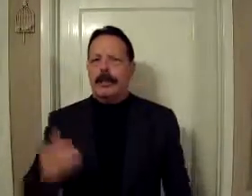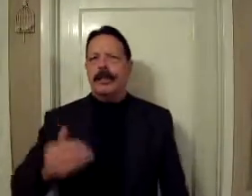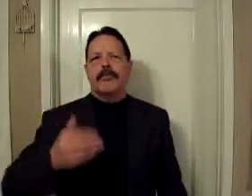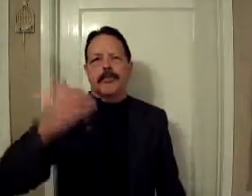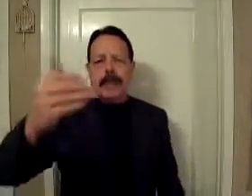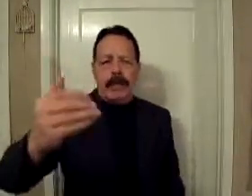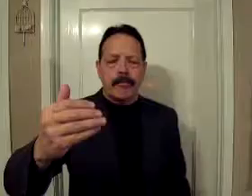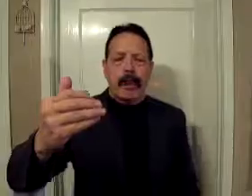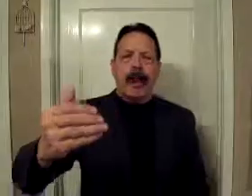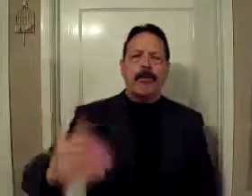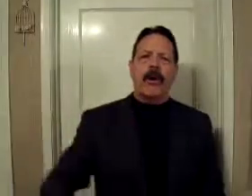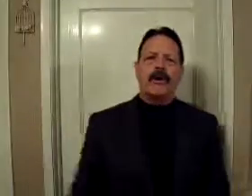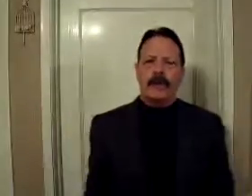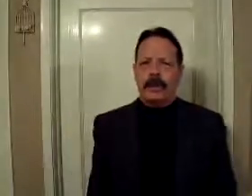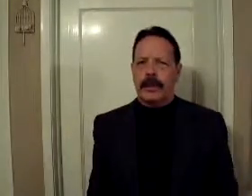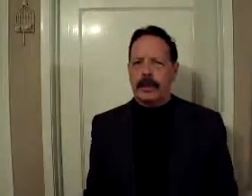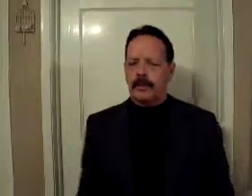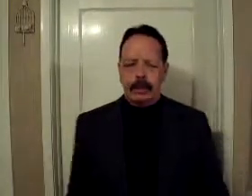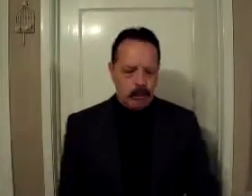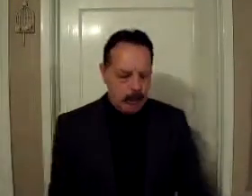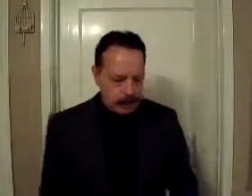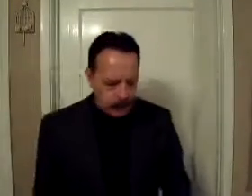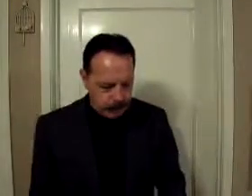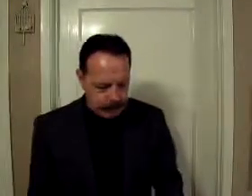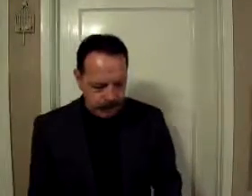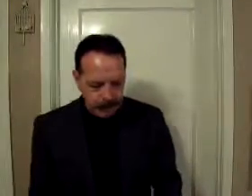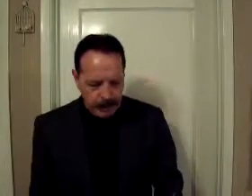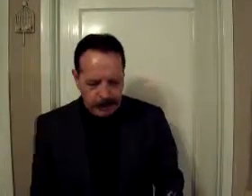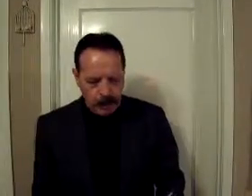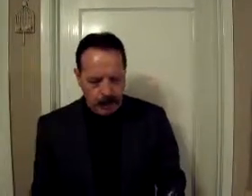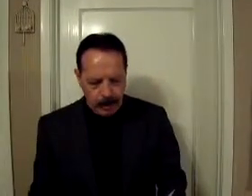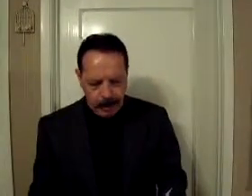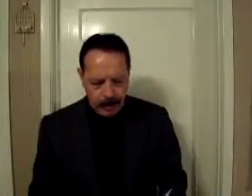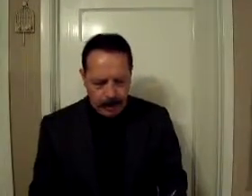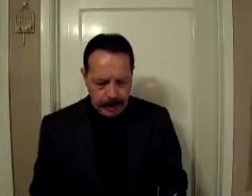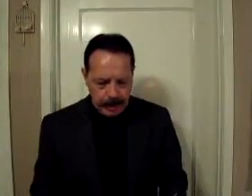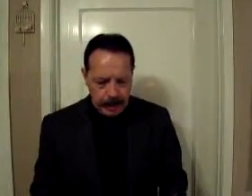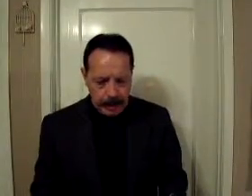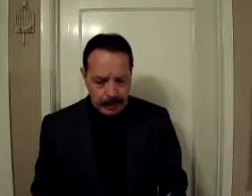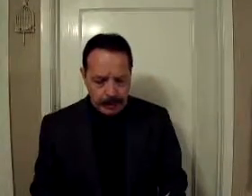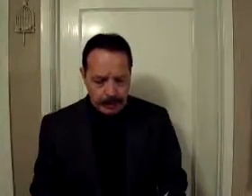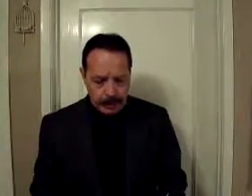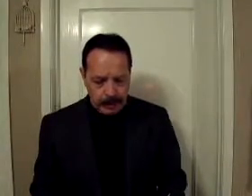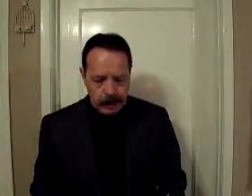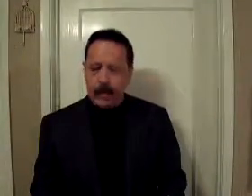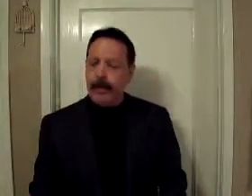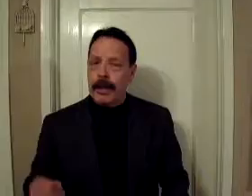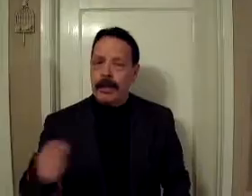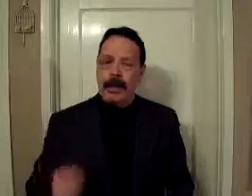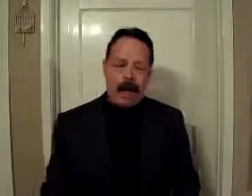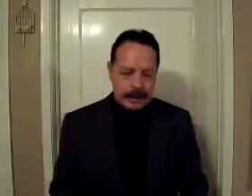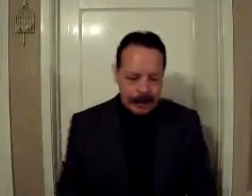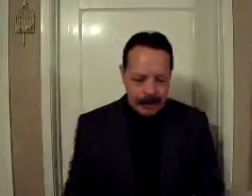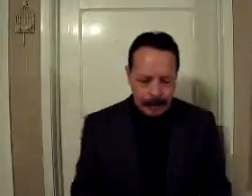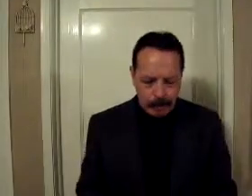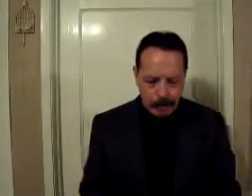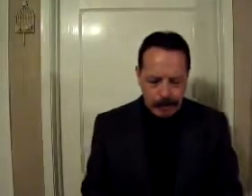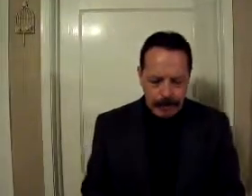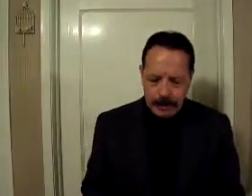says, Paul wrote these things with wisdom in his way, in the way that God gave him. He